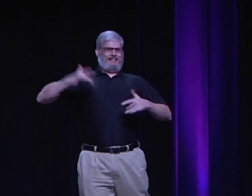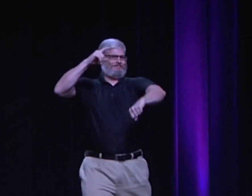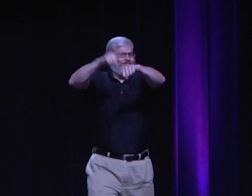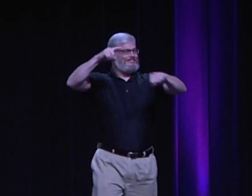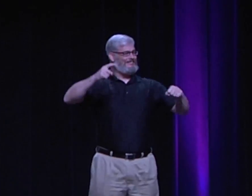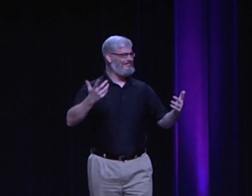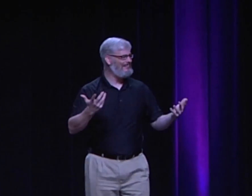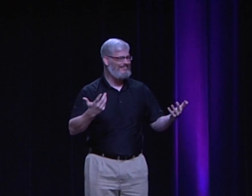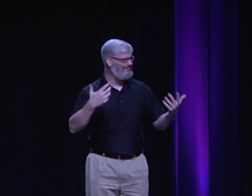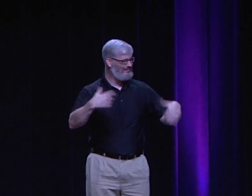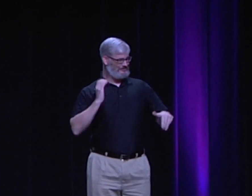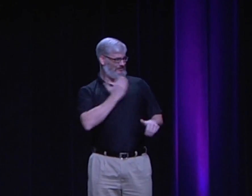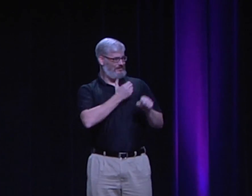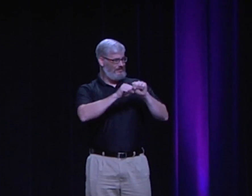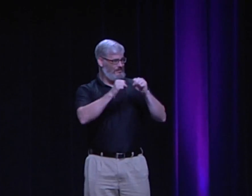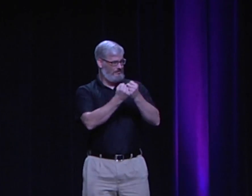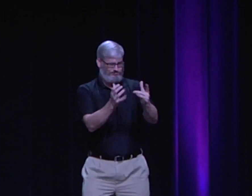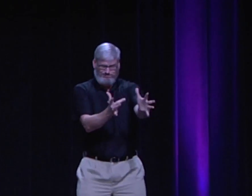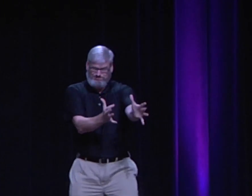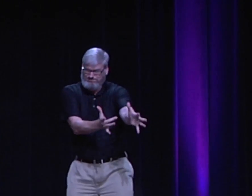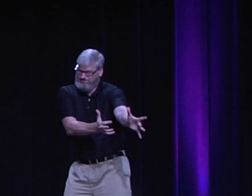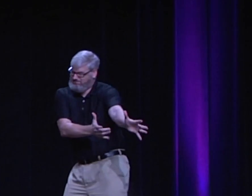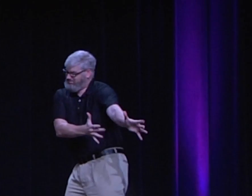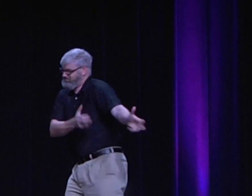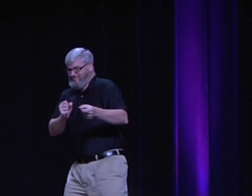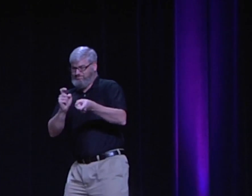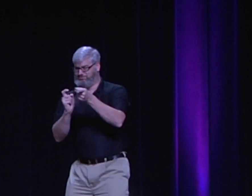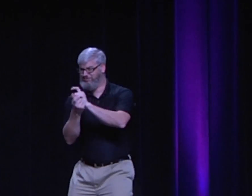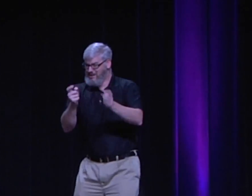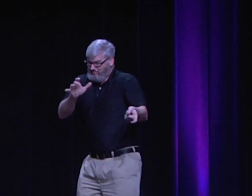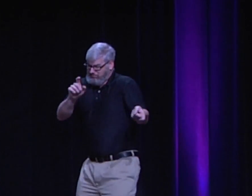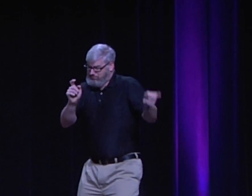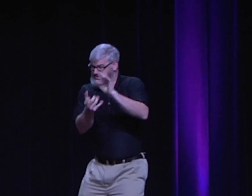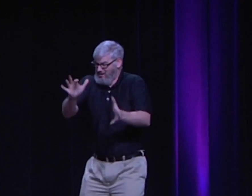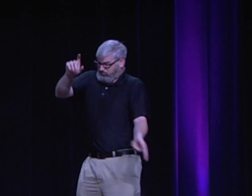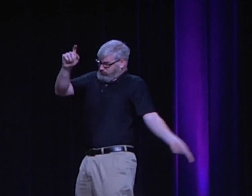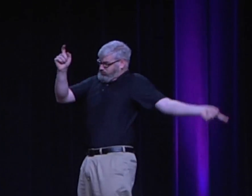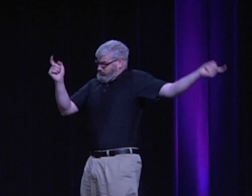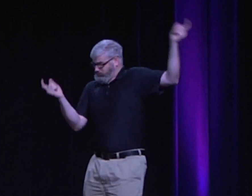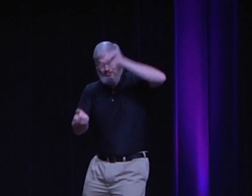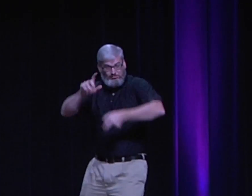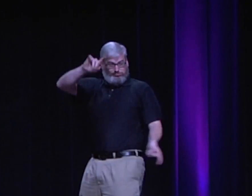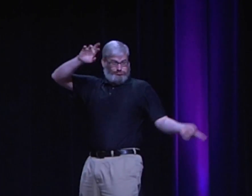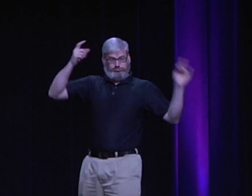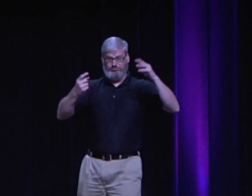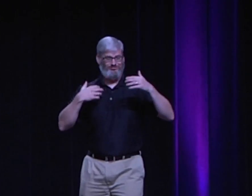we're living in is an incredibly exciting and fast time. Things are changing at a neck-breaking pace.